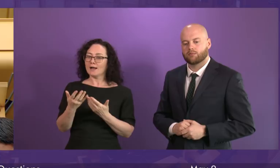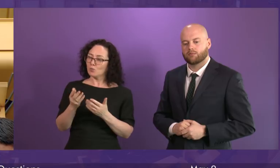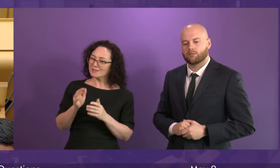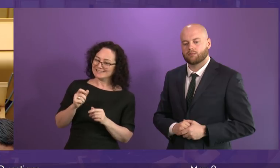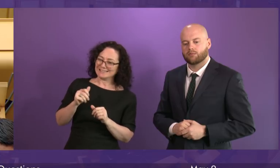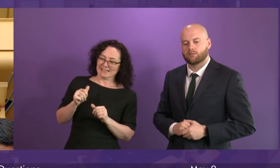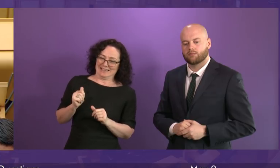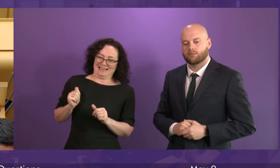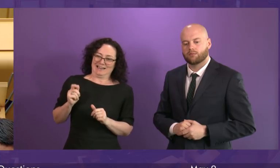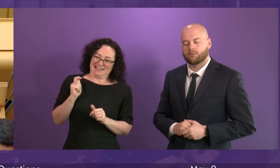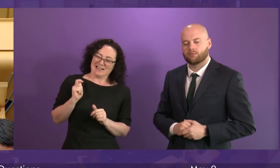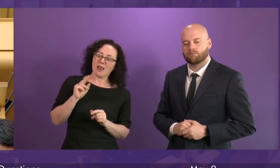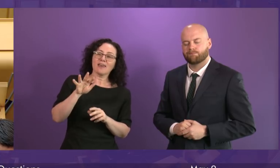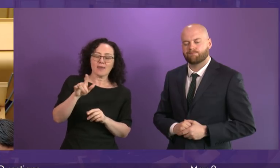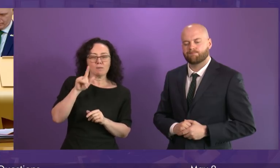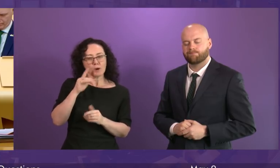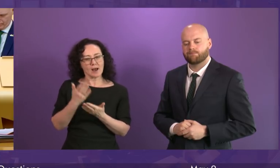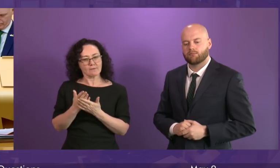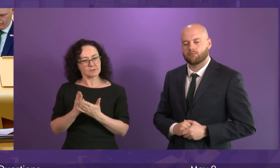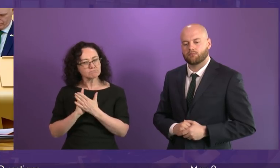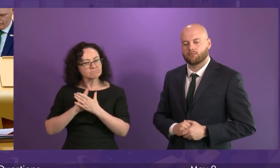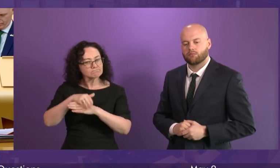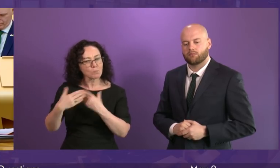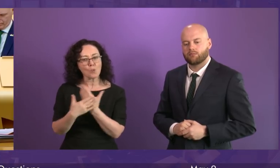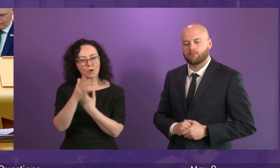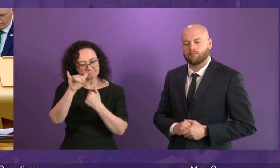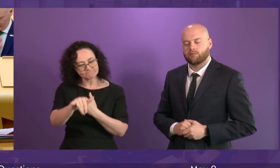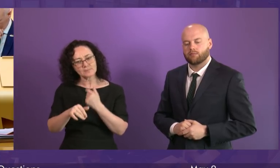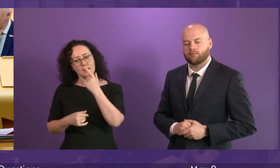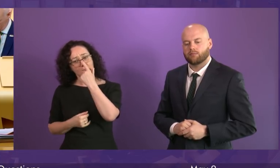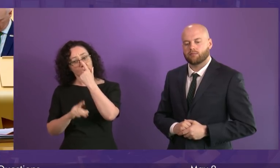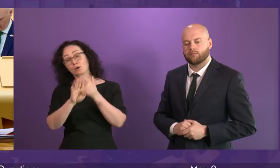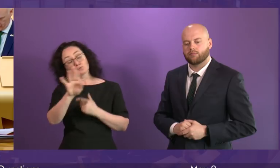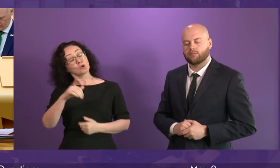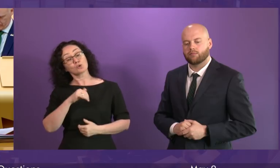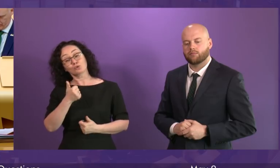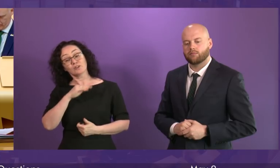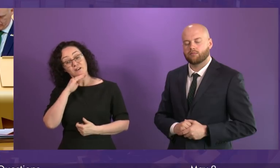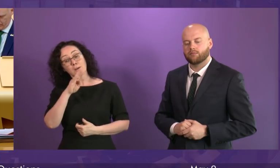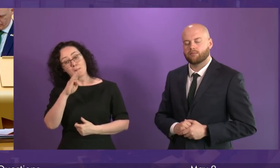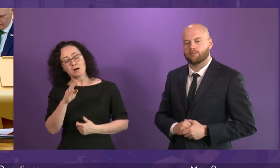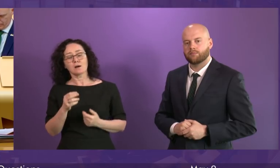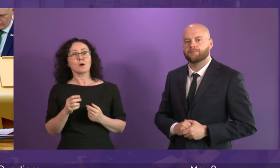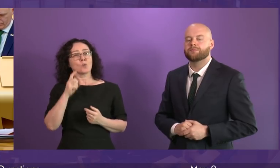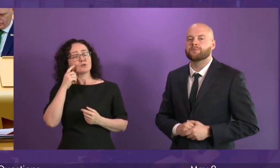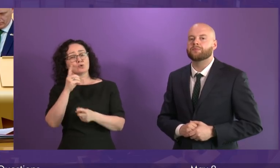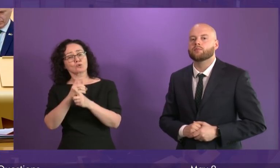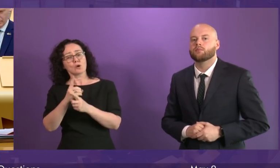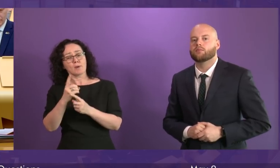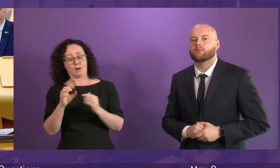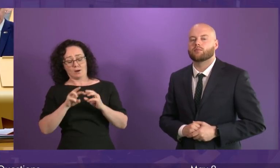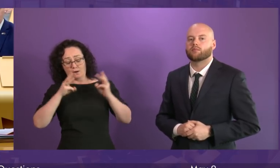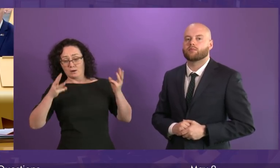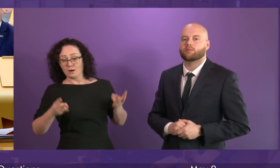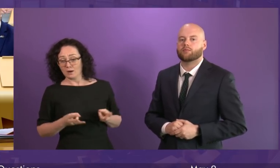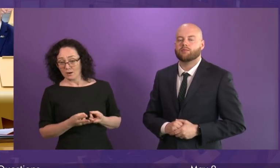need to step up our work to meet the deadline. Now, that is not good enough, but it compares favourably to the global picture, where progress